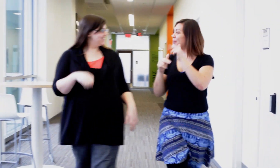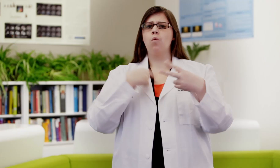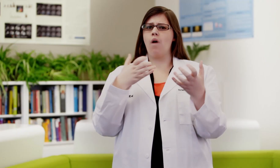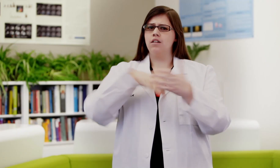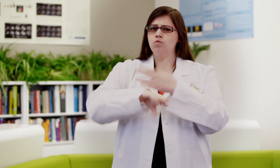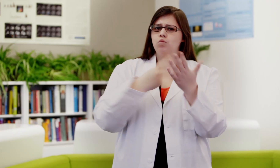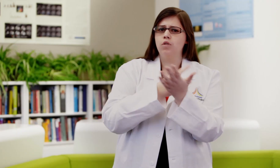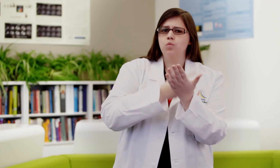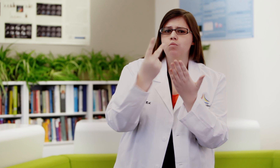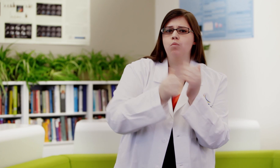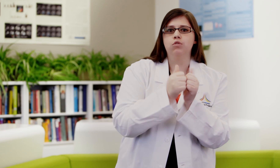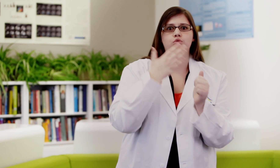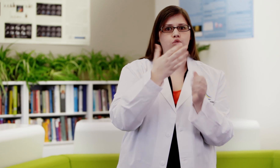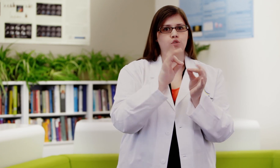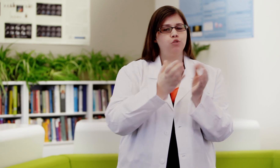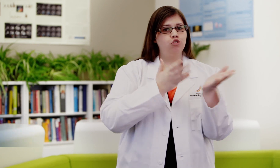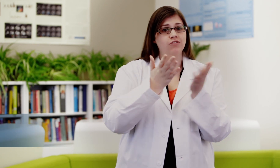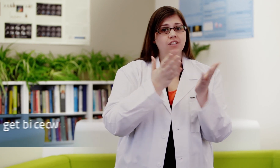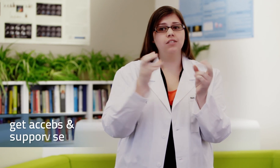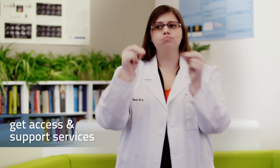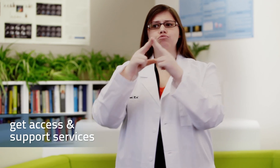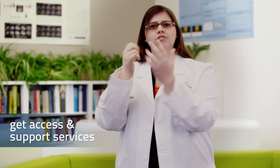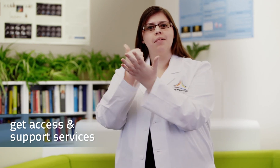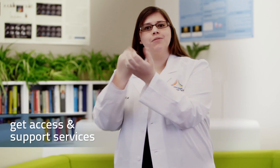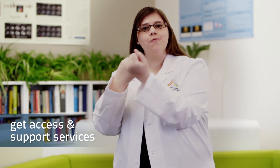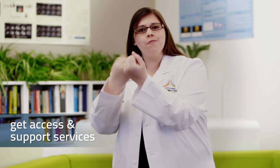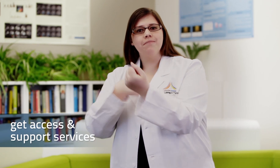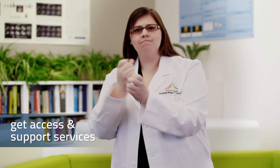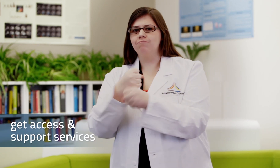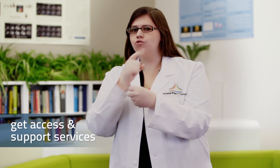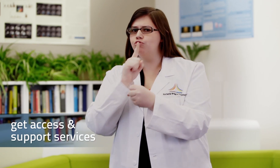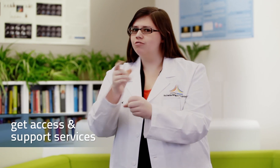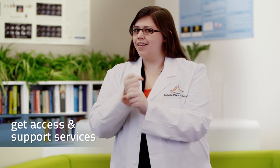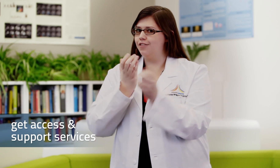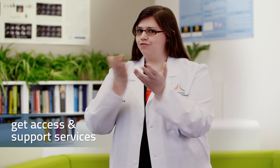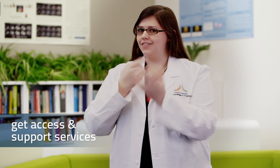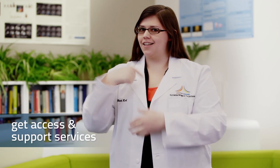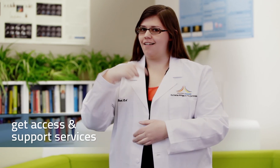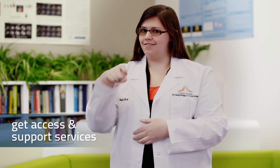I wanted a graduate program that provided interpreting services. Bridges ensured that I received the services I need.